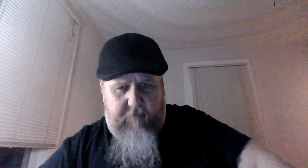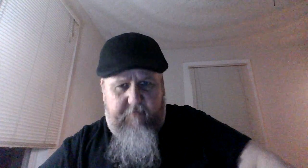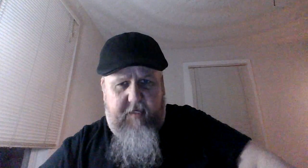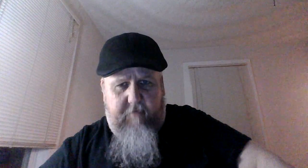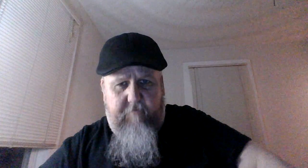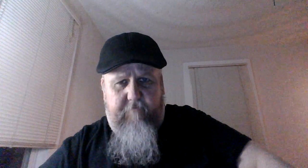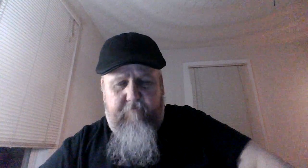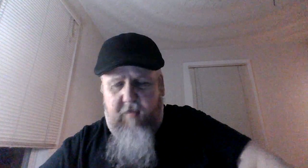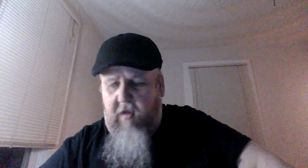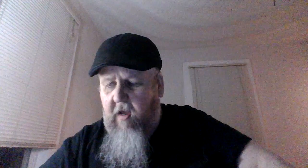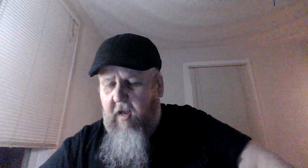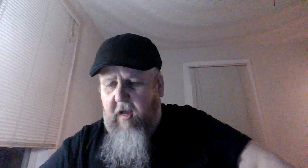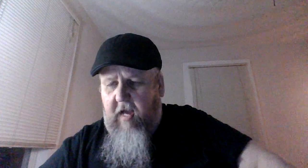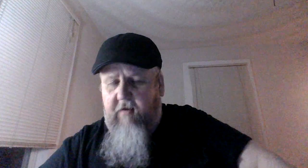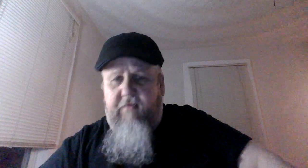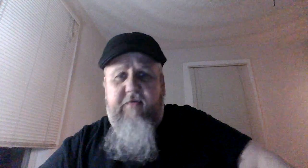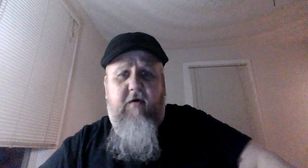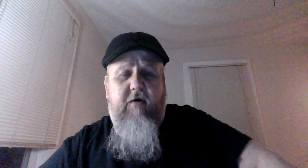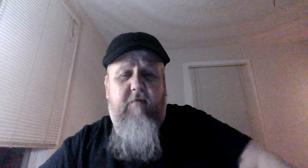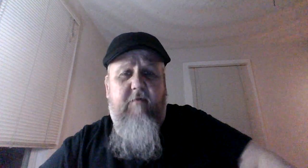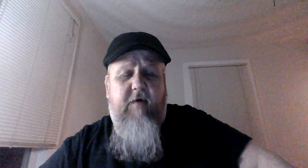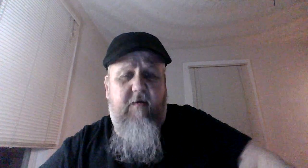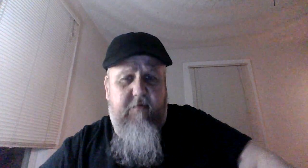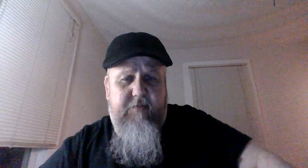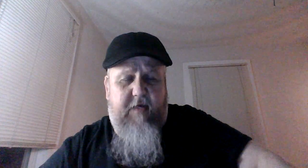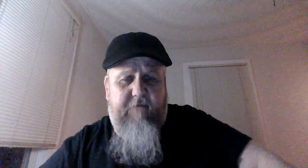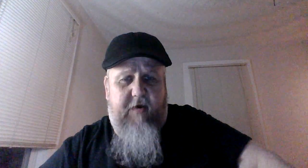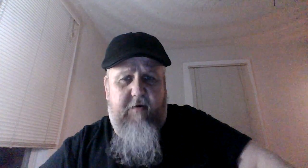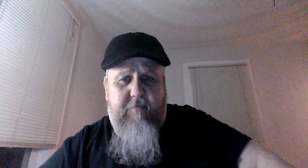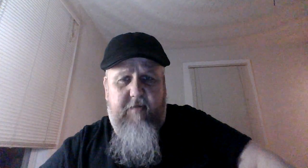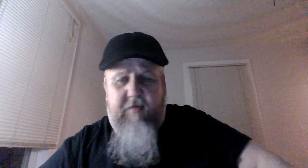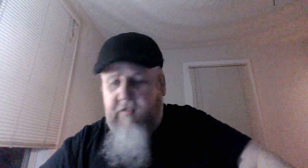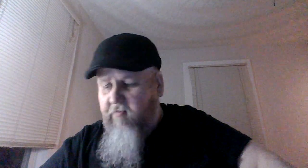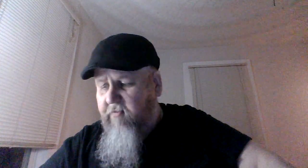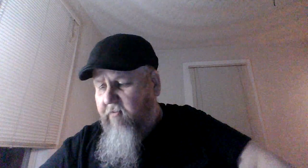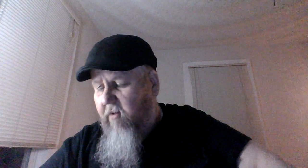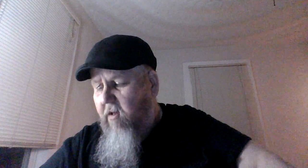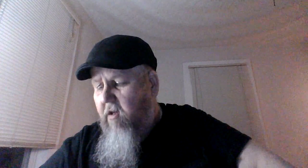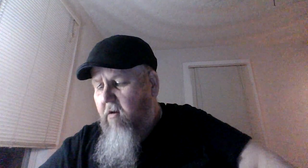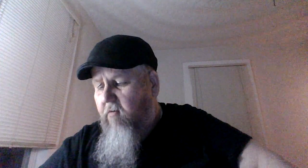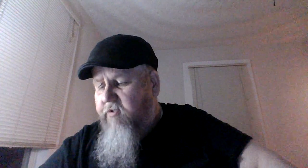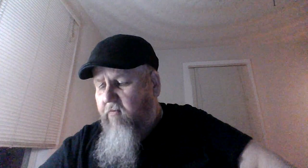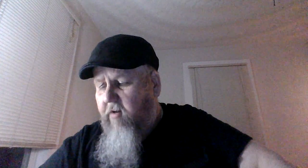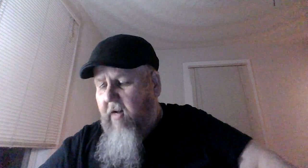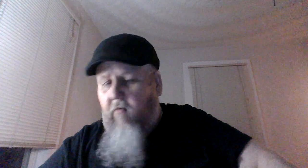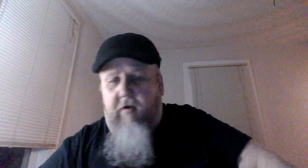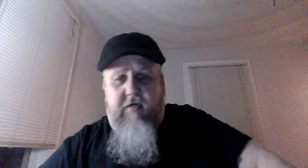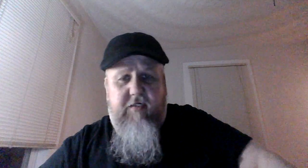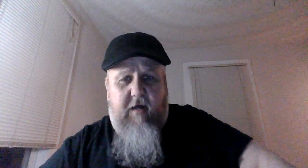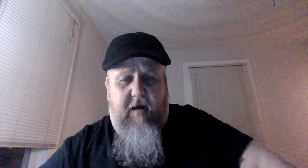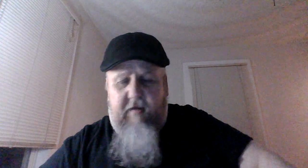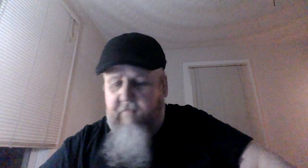of peep I know there are a number of others out there but this one was the one I wanted to try and